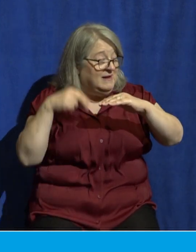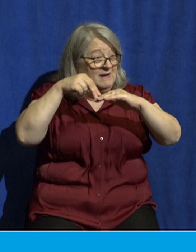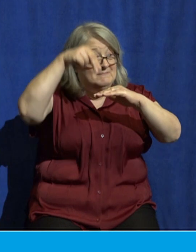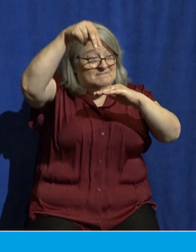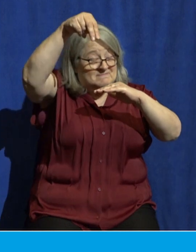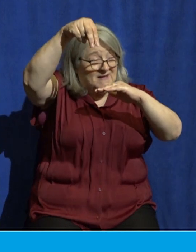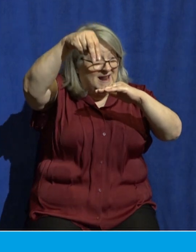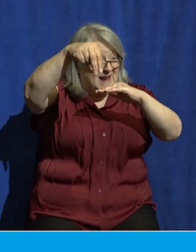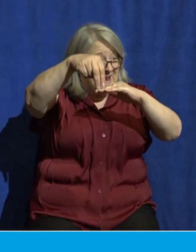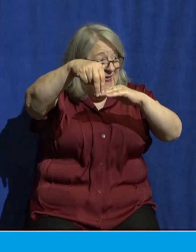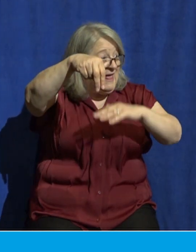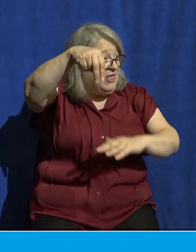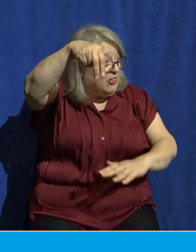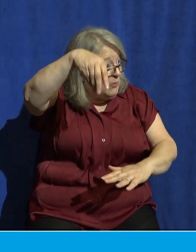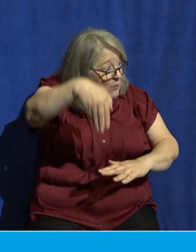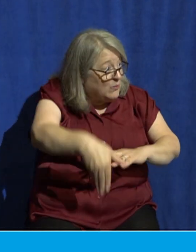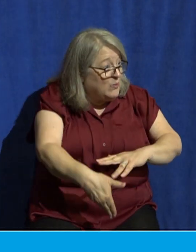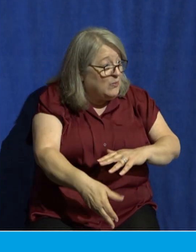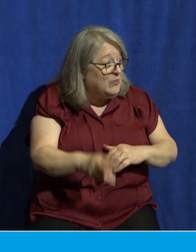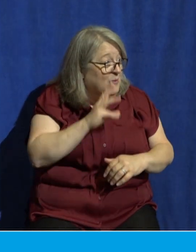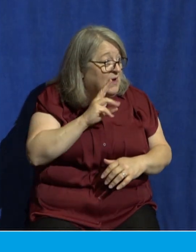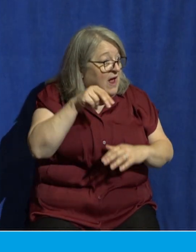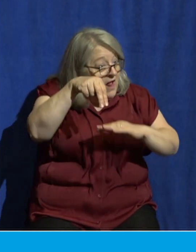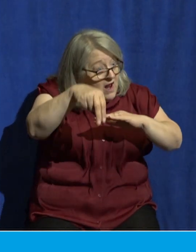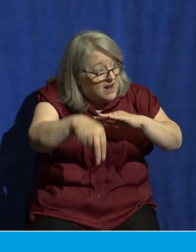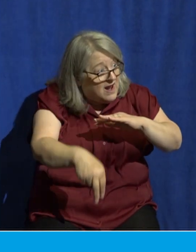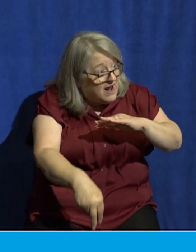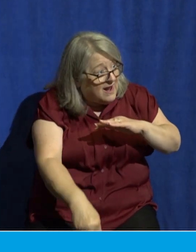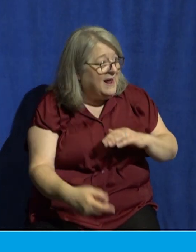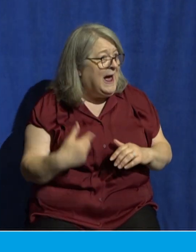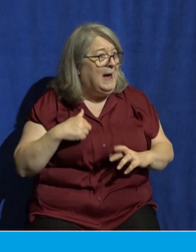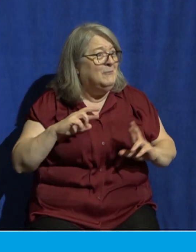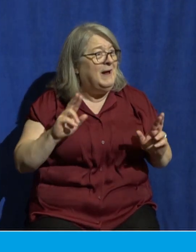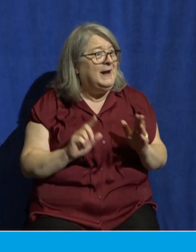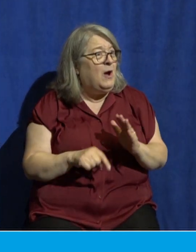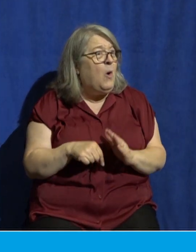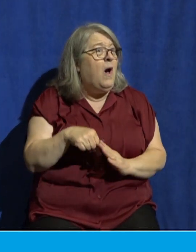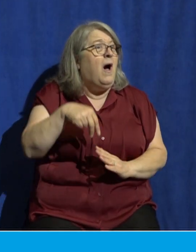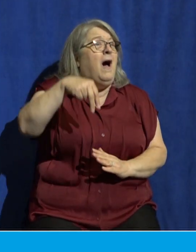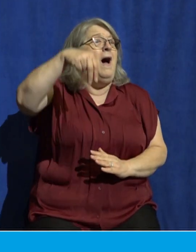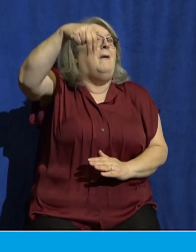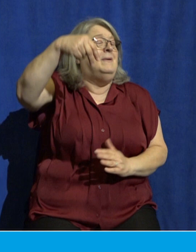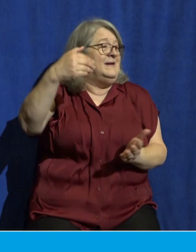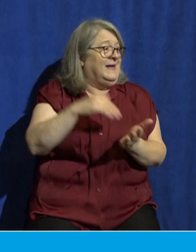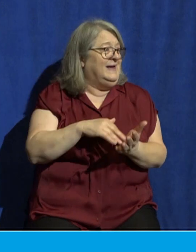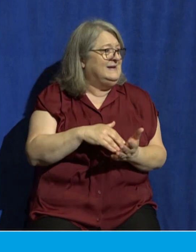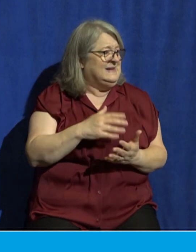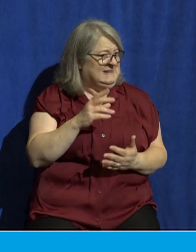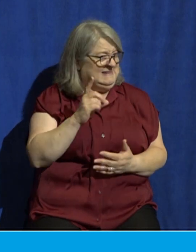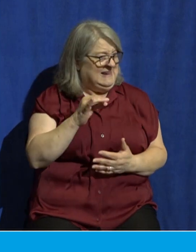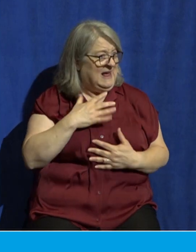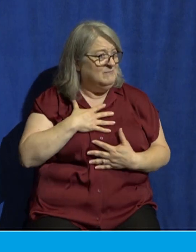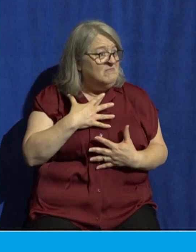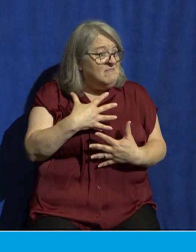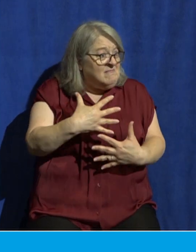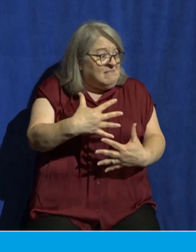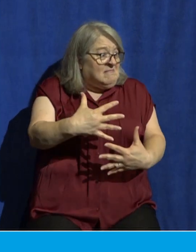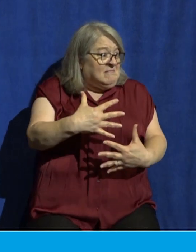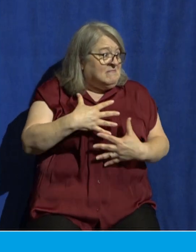down. I want to be going up and I'm realizing I don't think I took a deep enough breath. You know what I'm saying? I don't know what's down here.